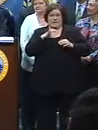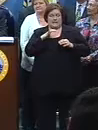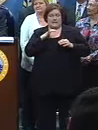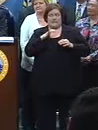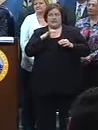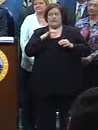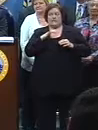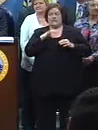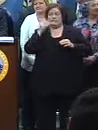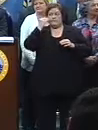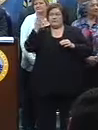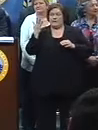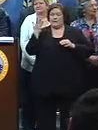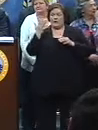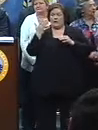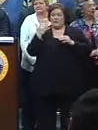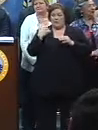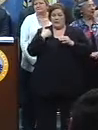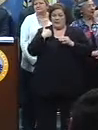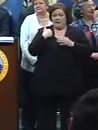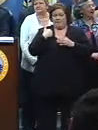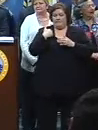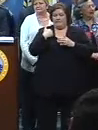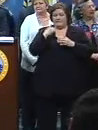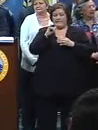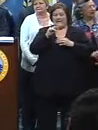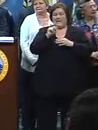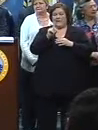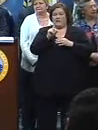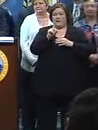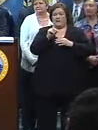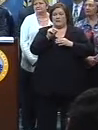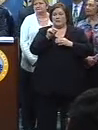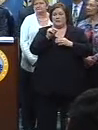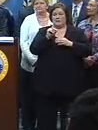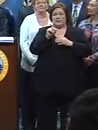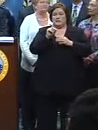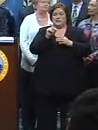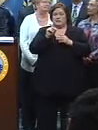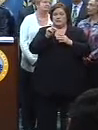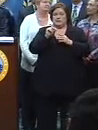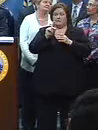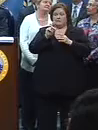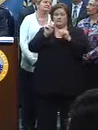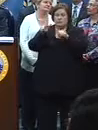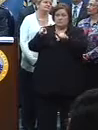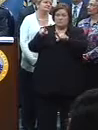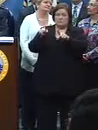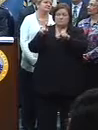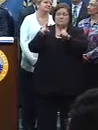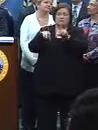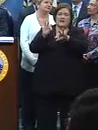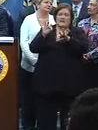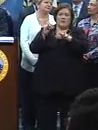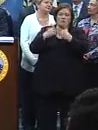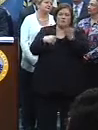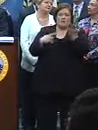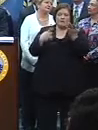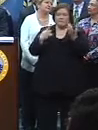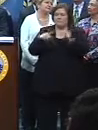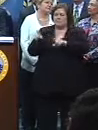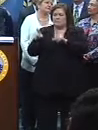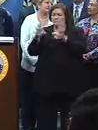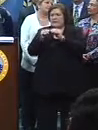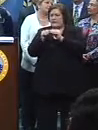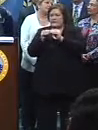I said last week, a couple weeks ago, we had a post-Indianapolis meeting to determine what we can learn from that. We've already begun planning.